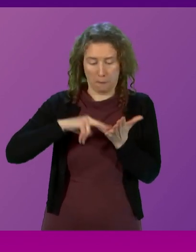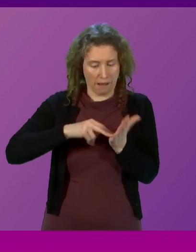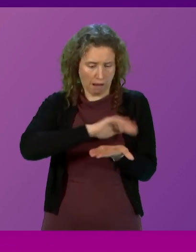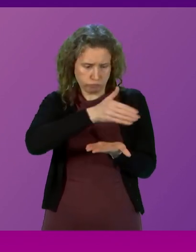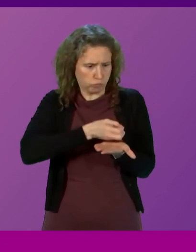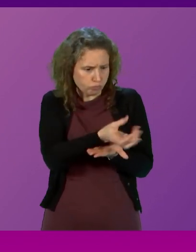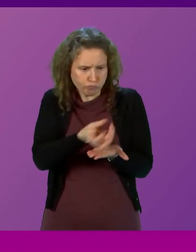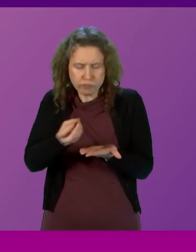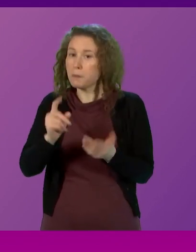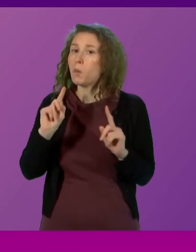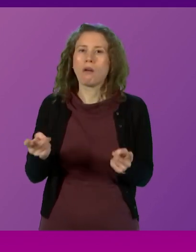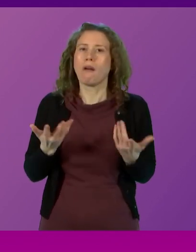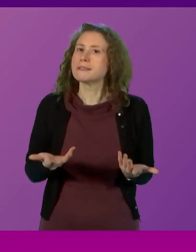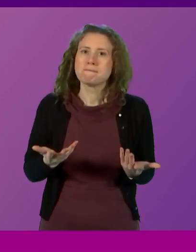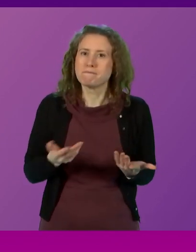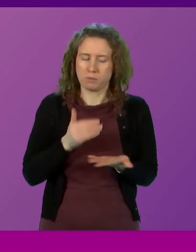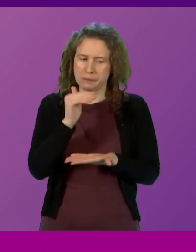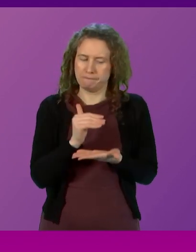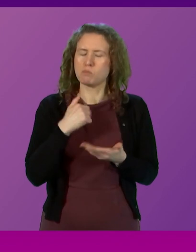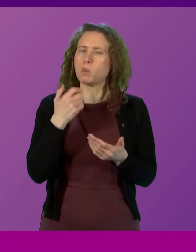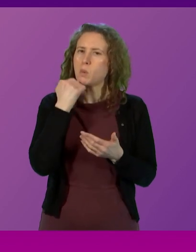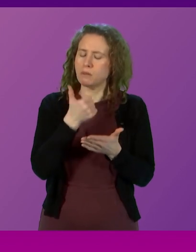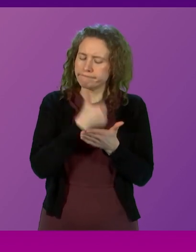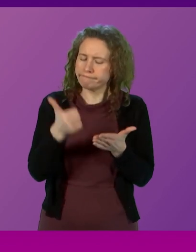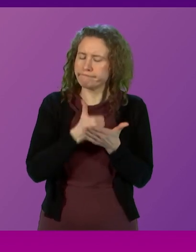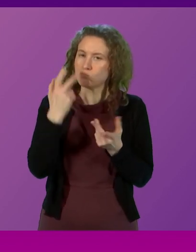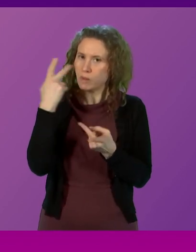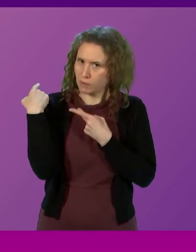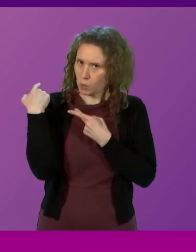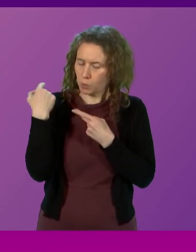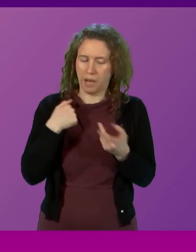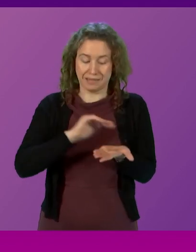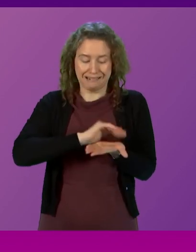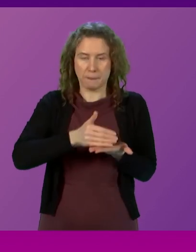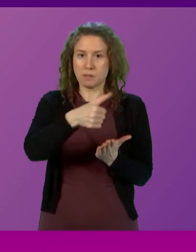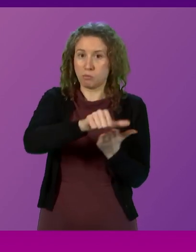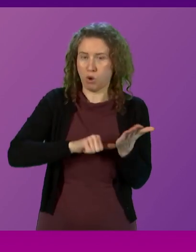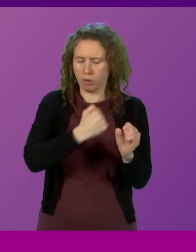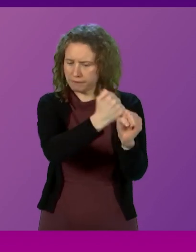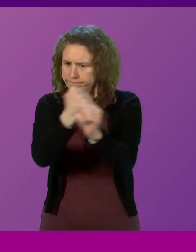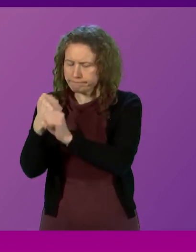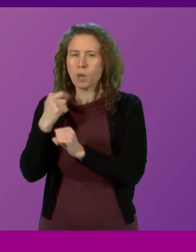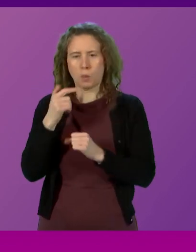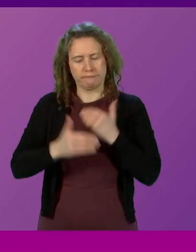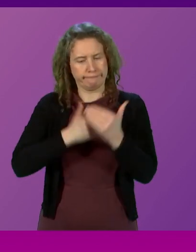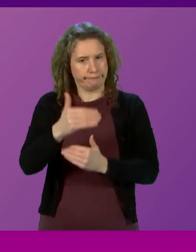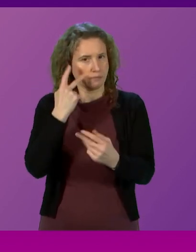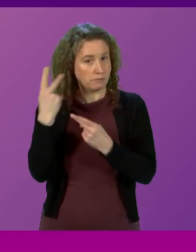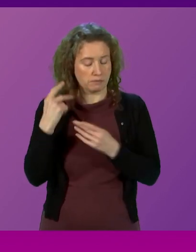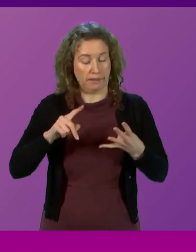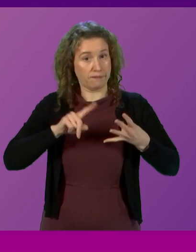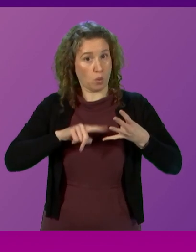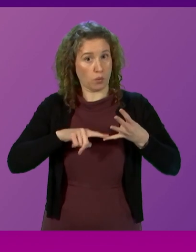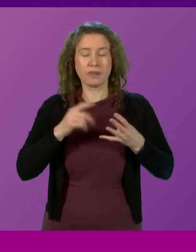The Government will keep these factors under constant review as we take forward the capital programme. Fourthly, given the